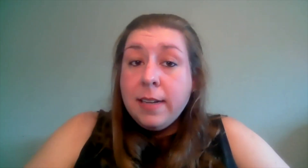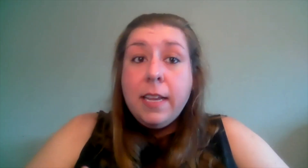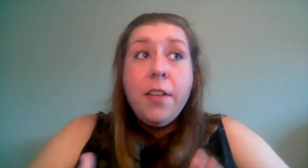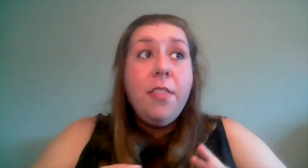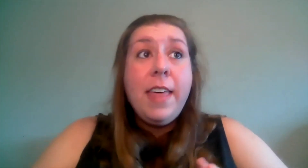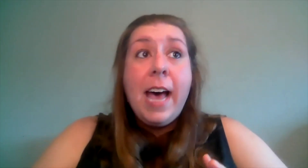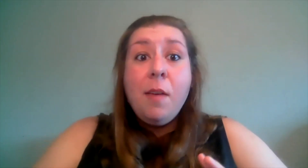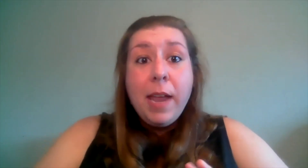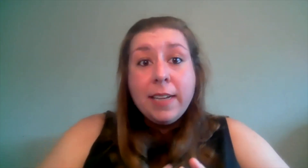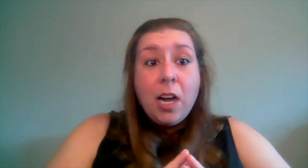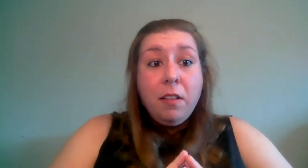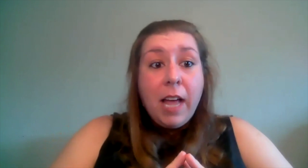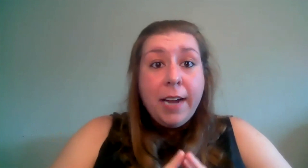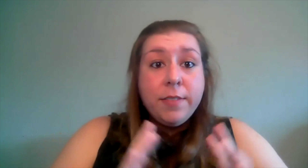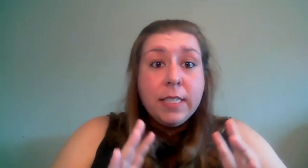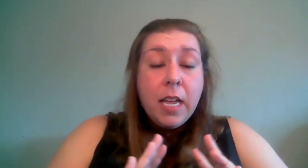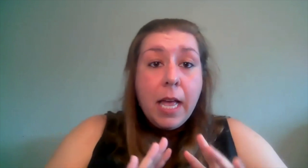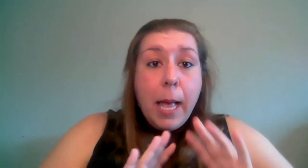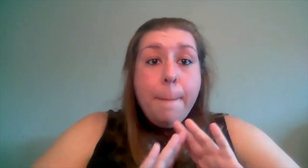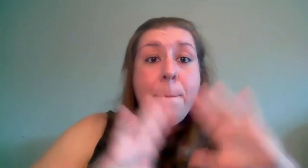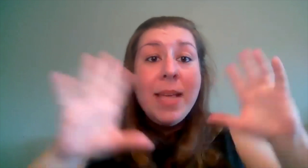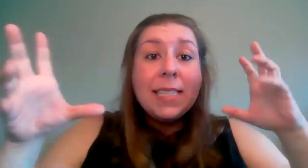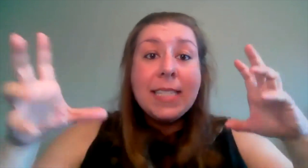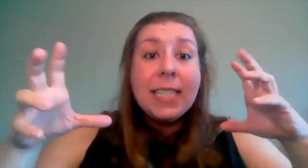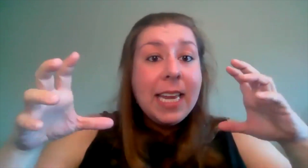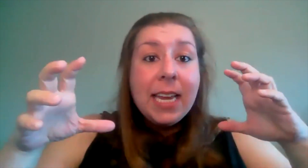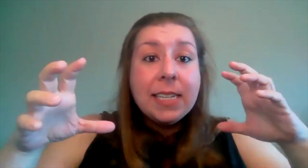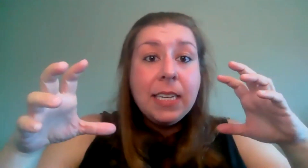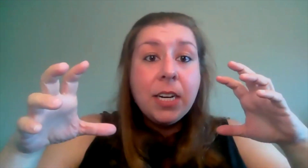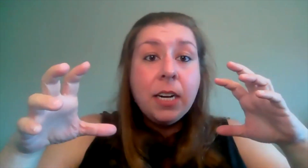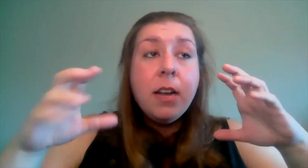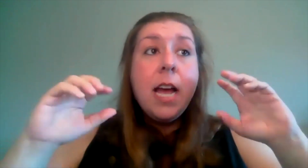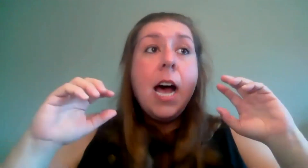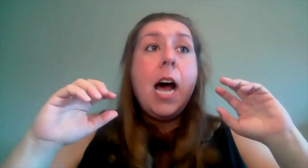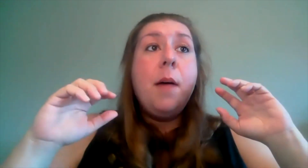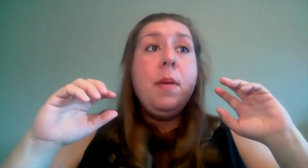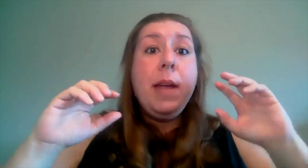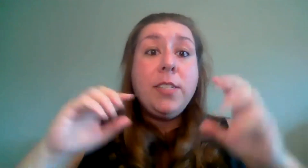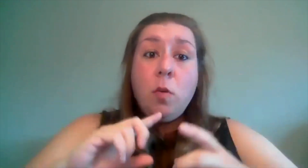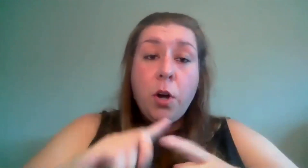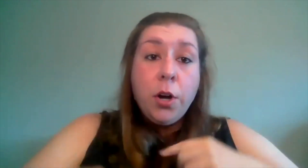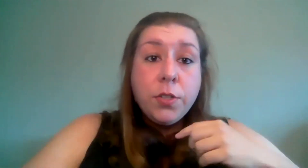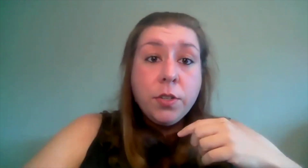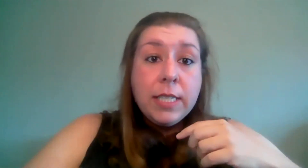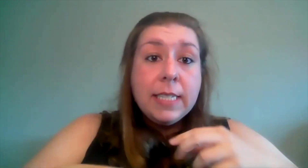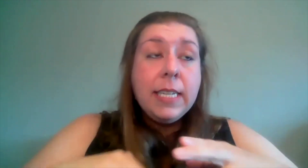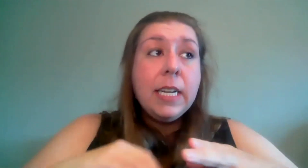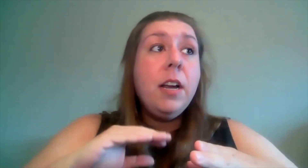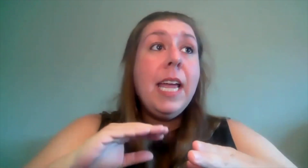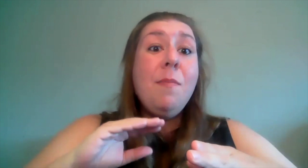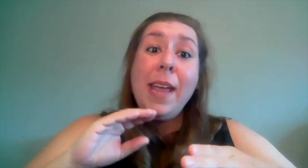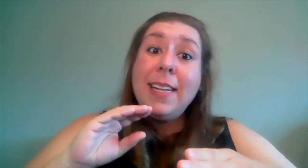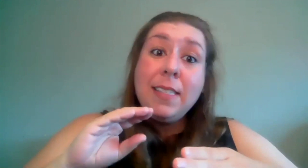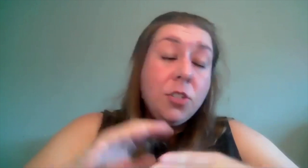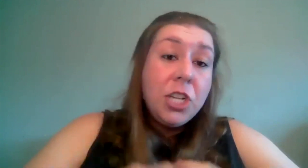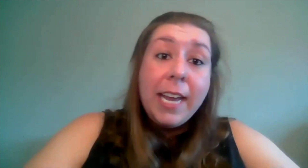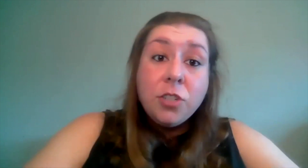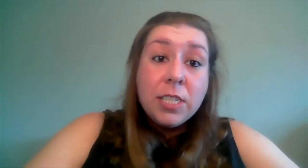that makes our lives immensely easier it makes our rehearsals easier it makes changes